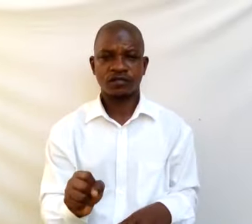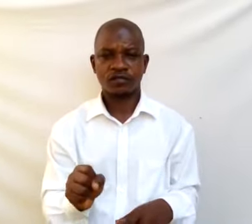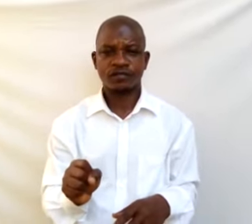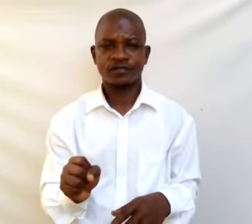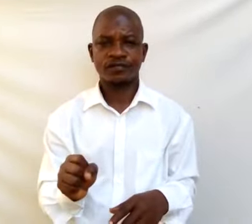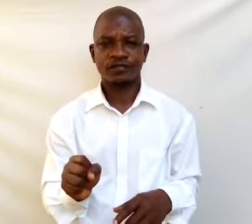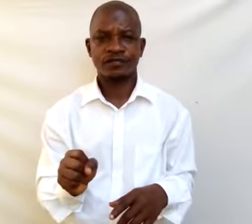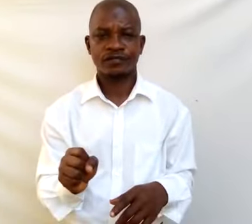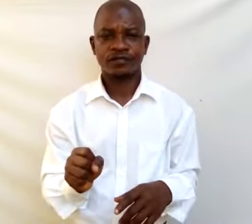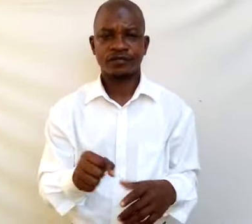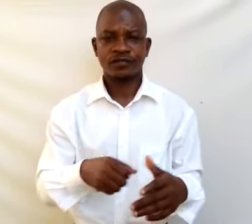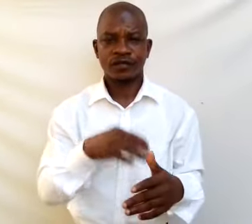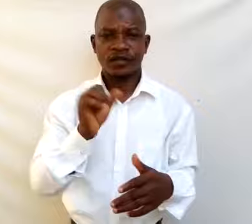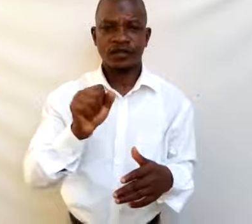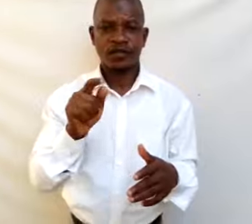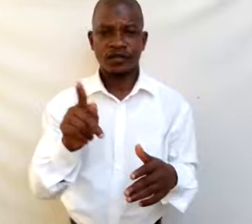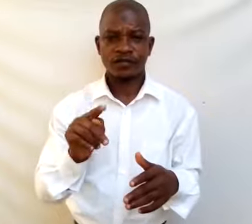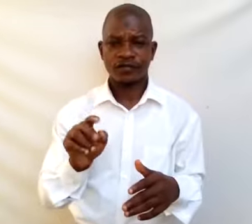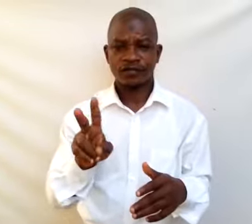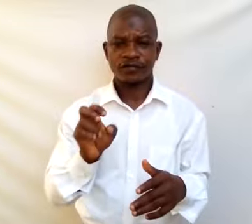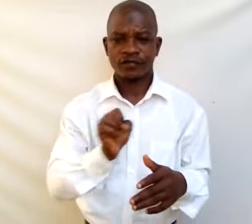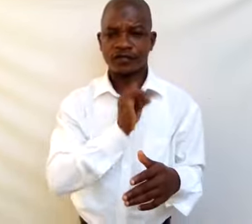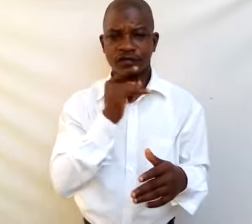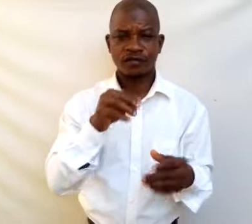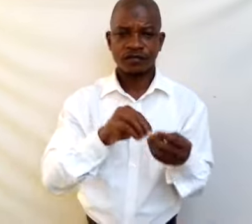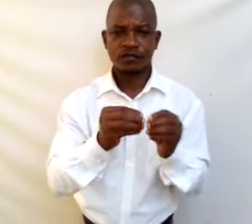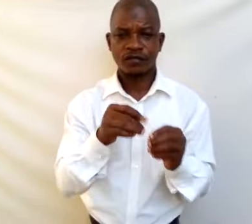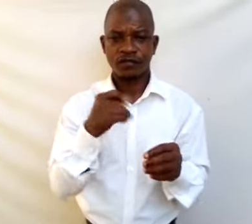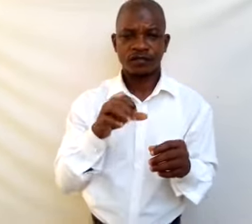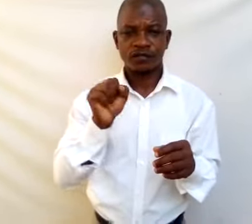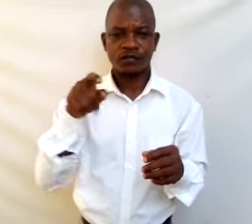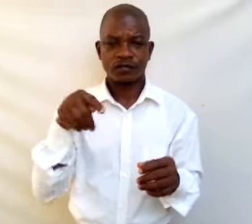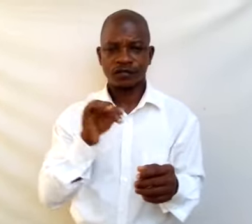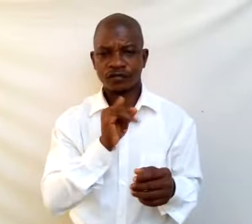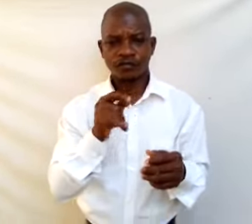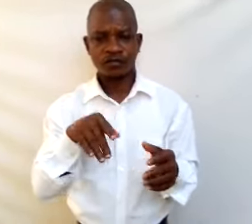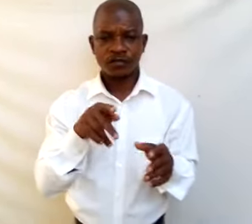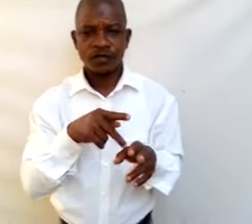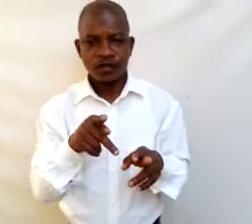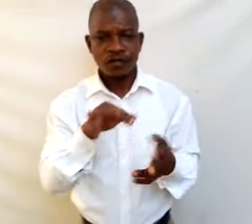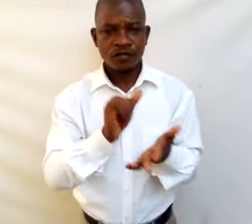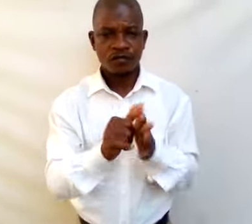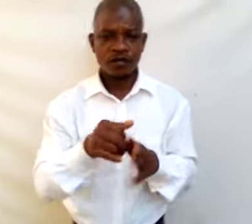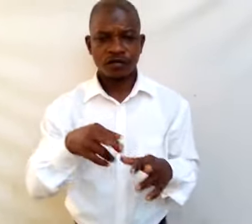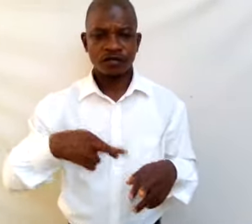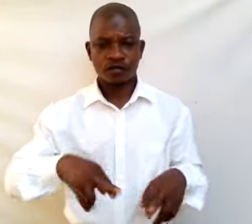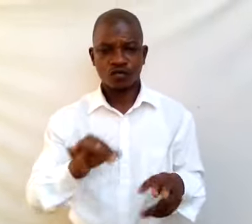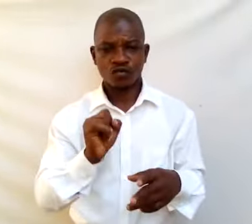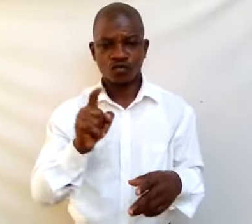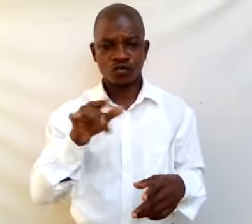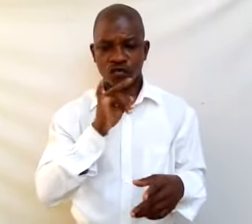Average number of species per trove or toss is calculated.